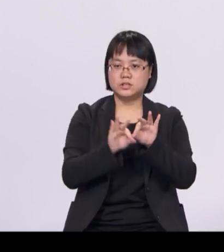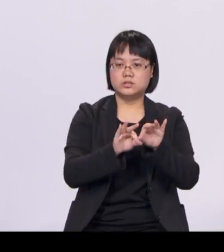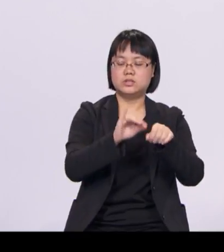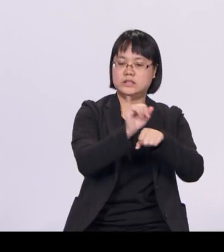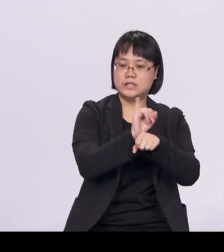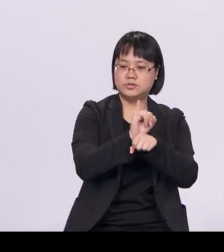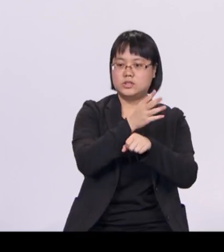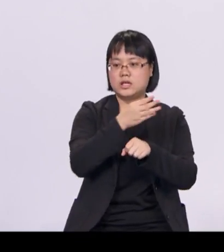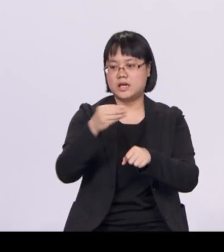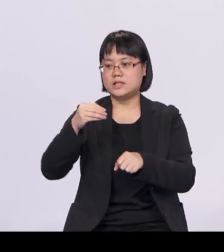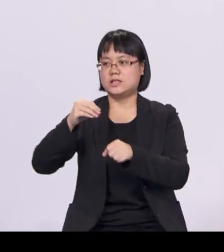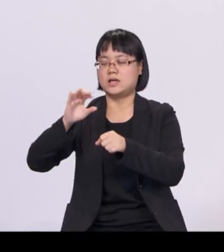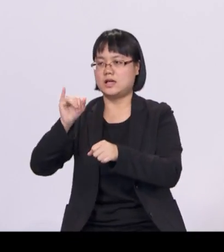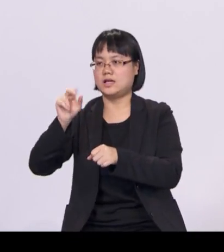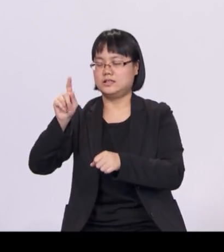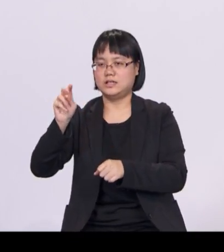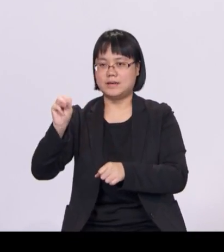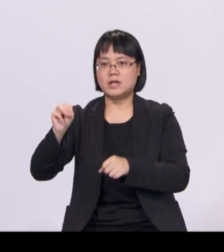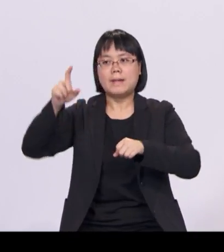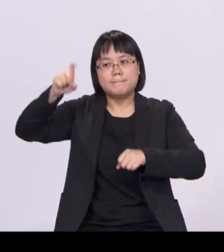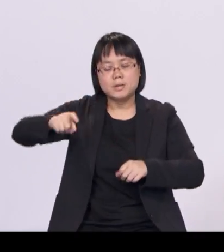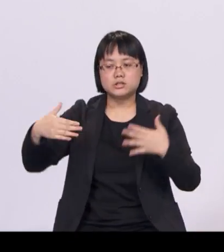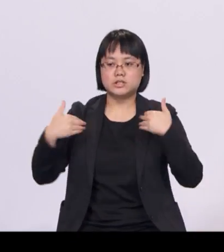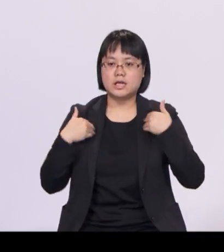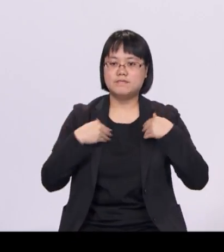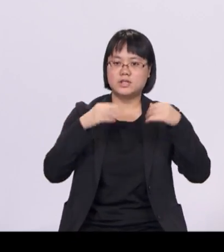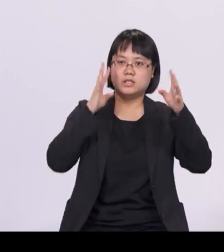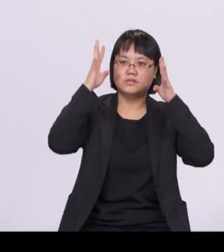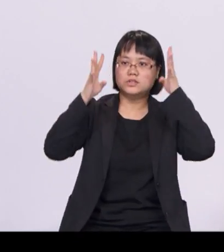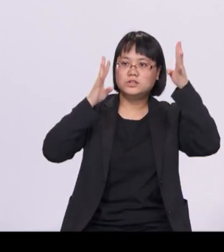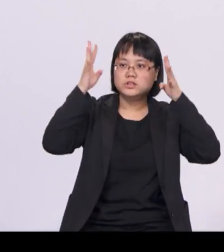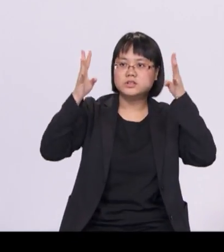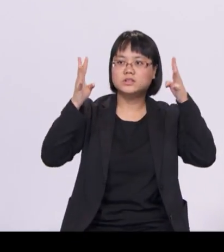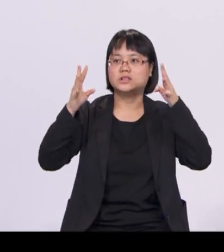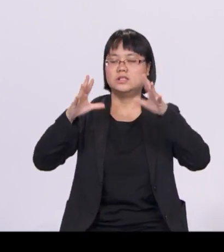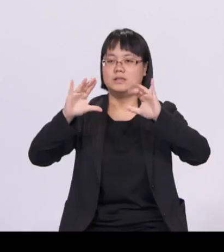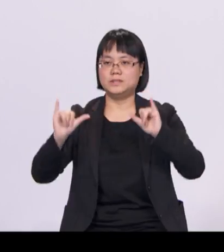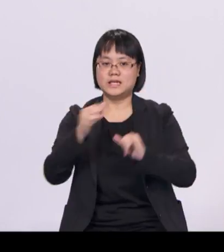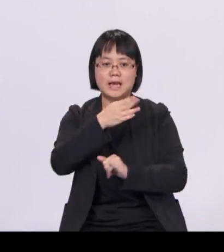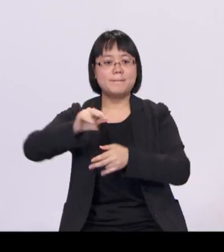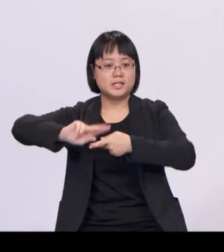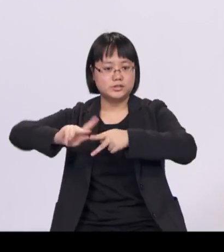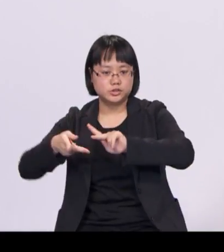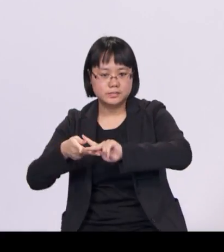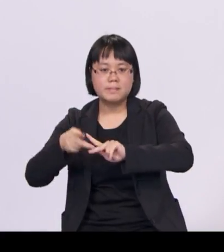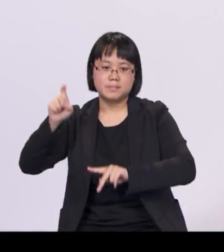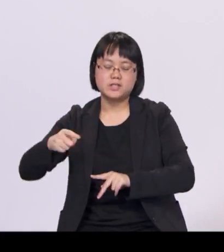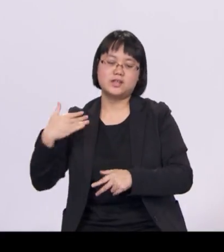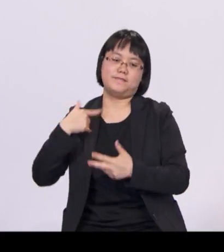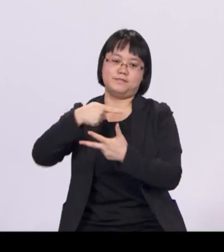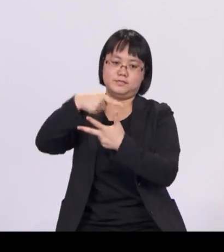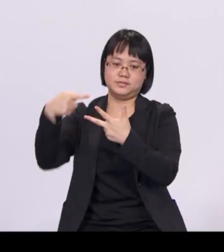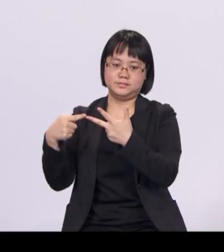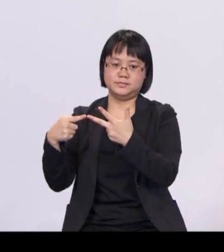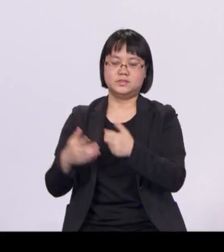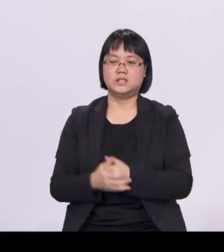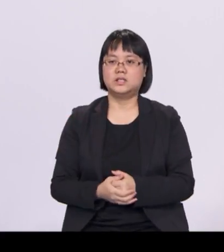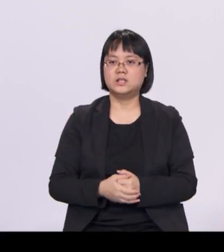– innovation, capabilities and partnerships. By fostering pervasive innovation throughout our